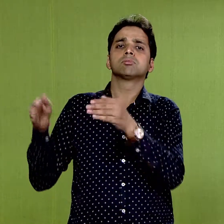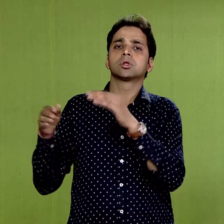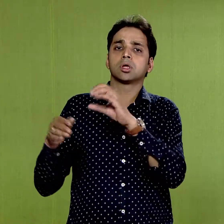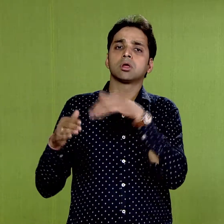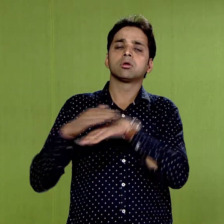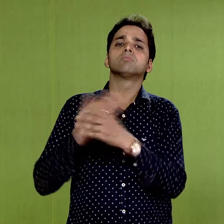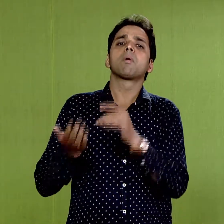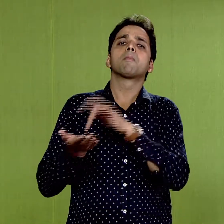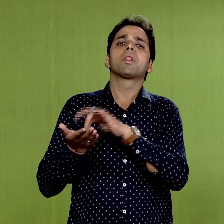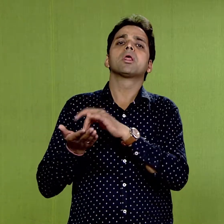Vasal.